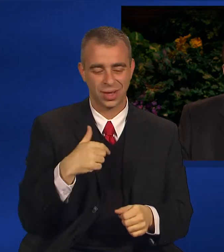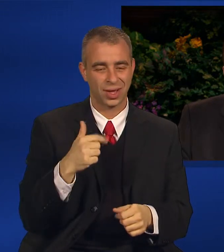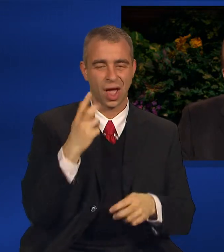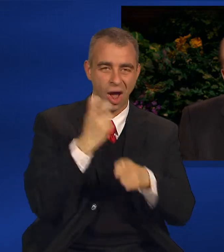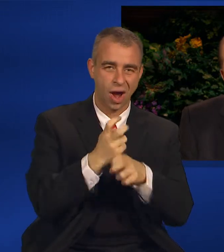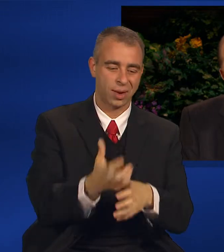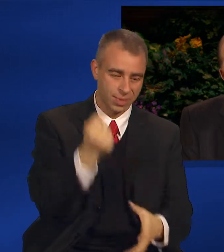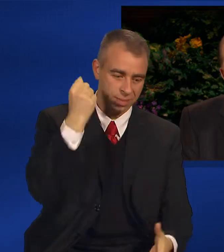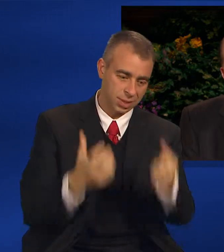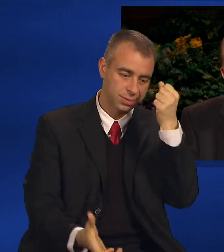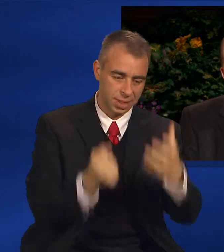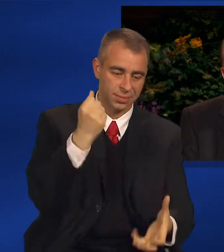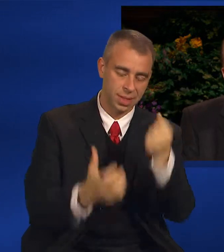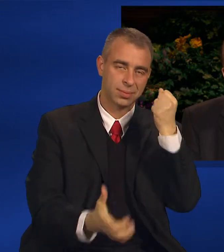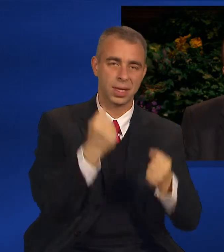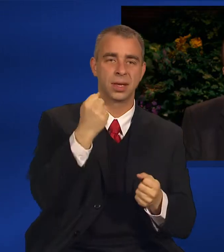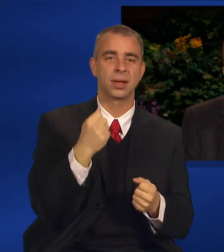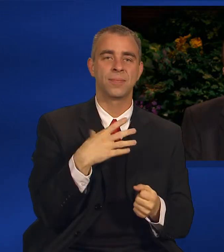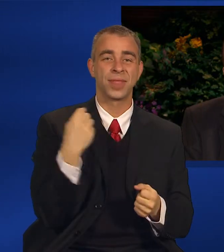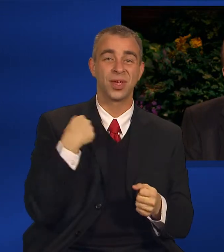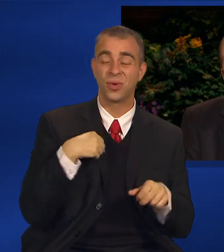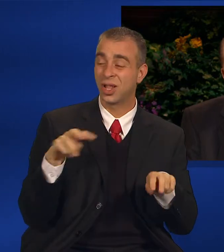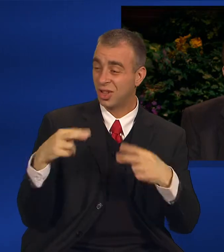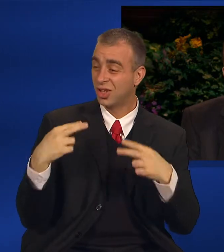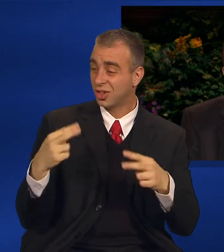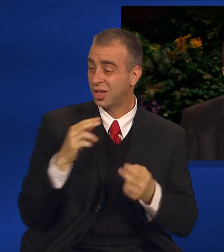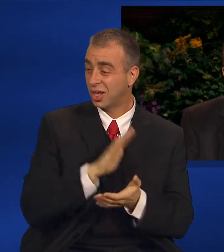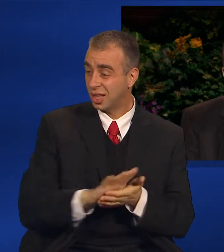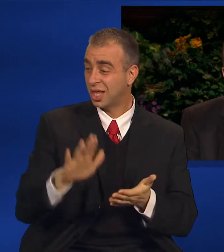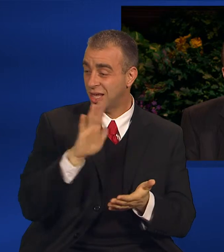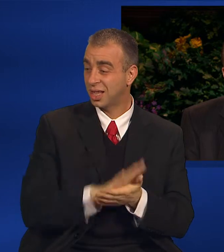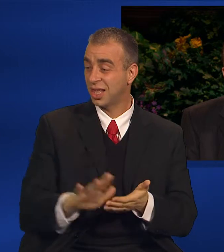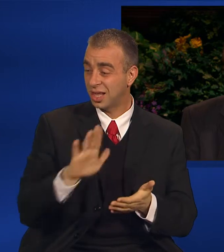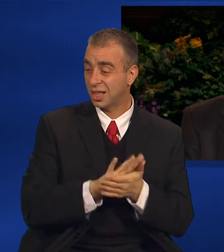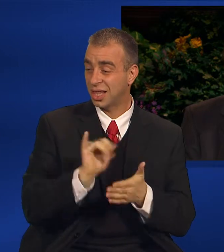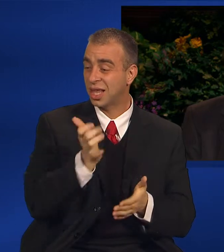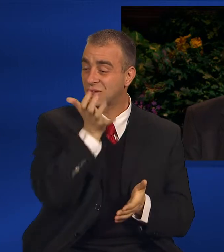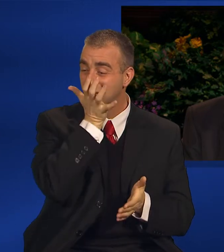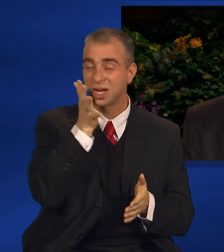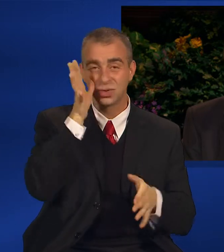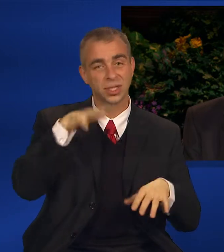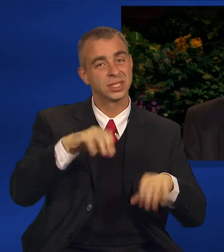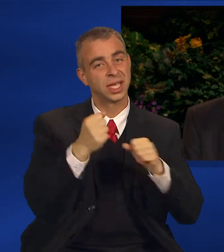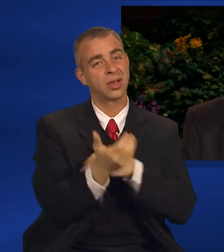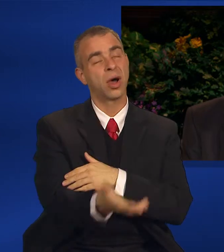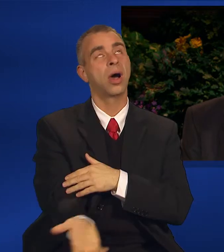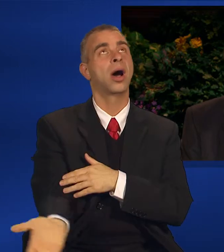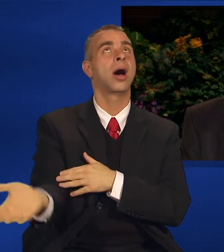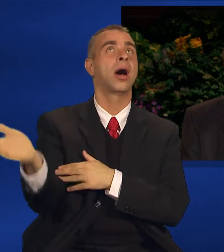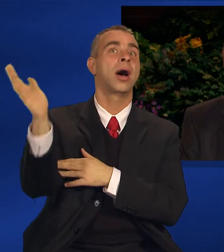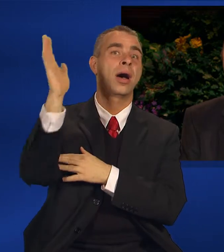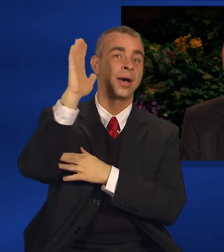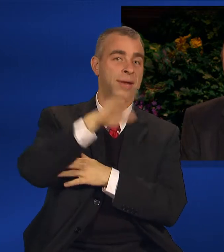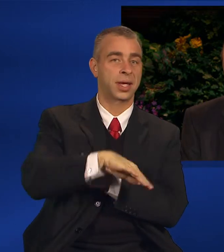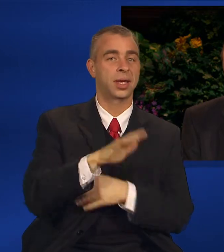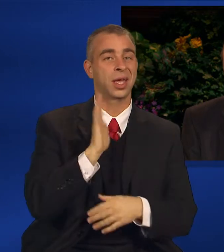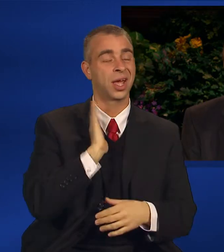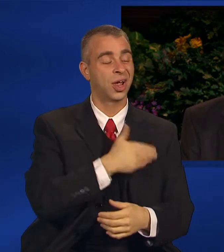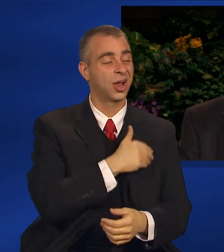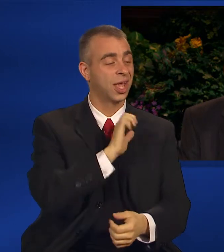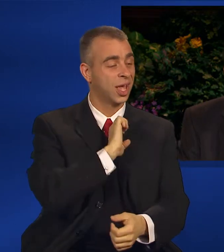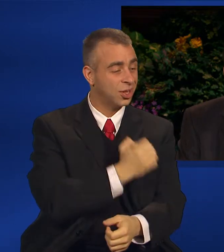We knew this task would take the entire day, and already our energy and enthusiasm were